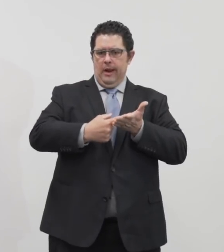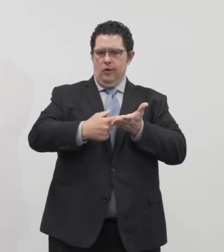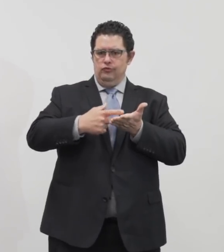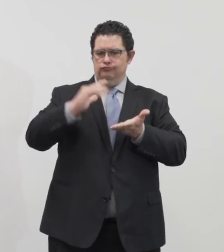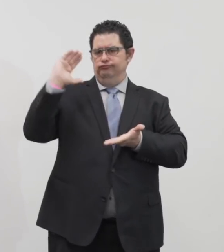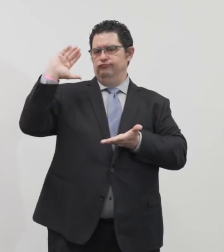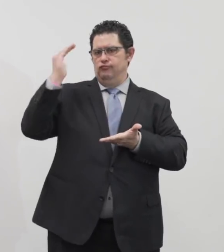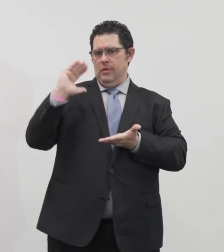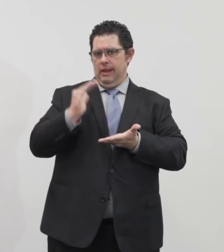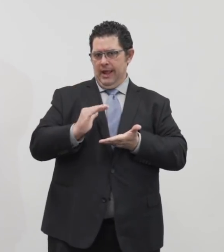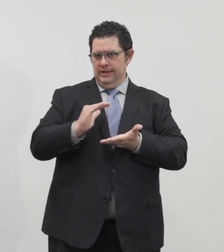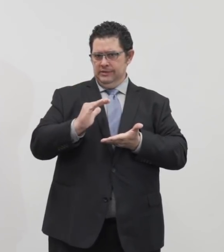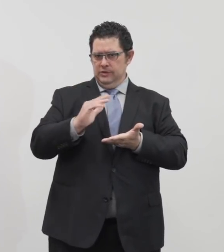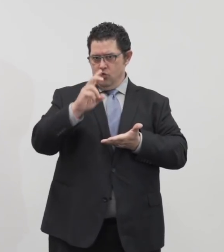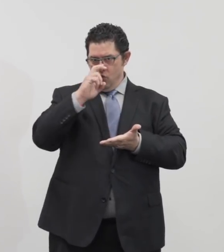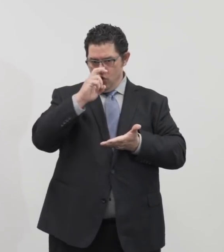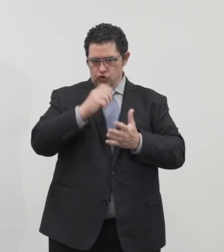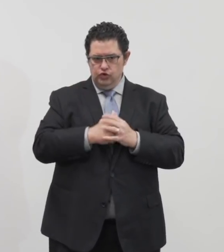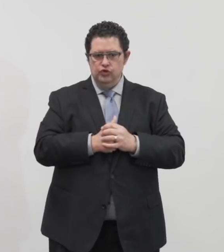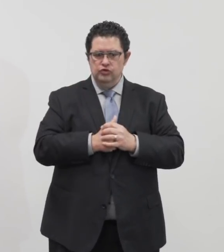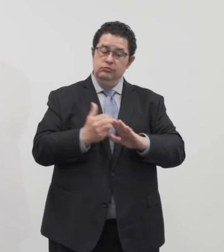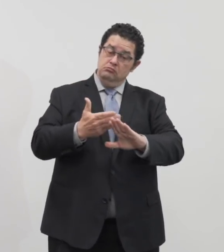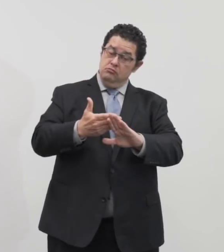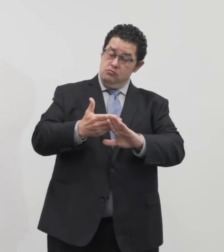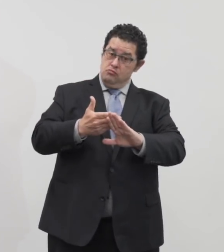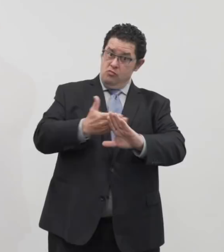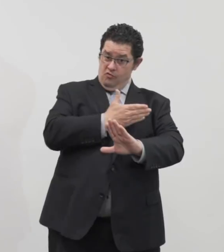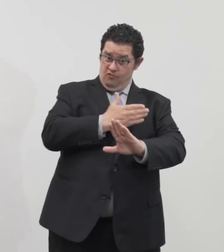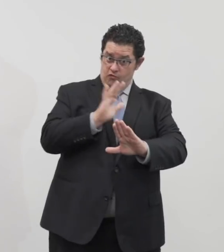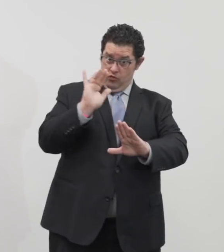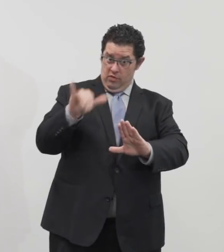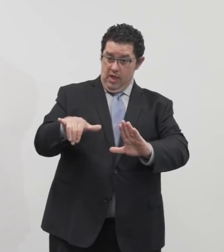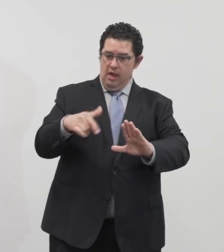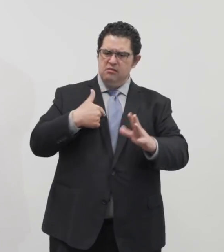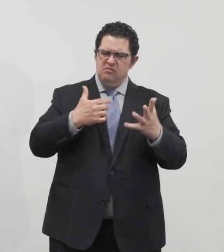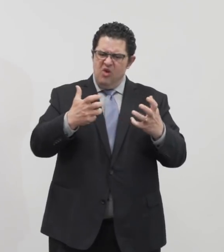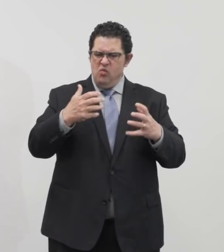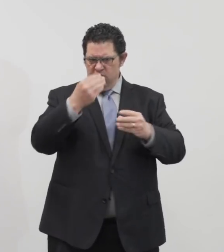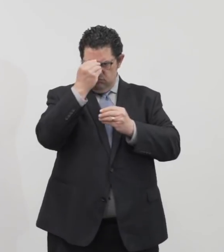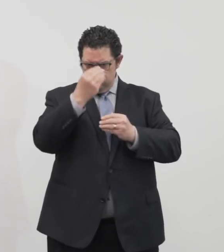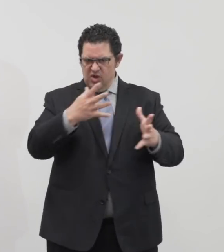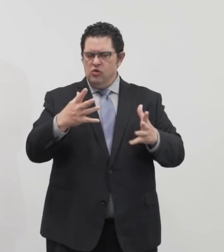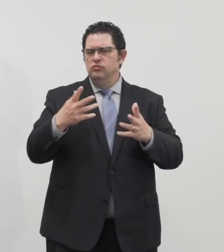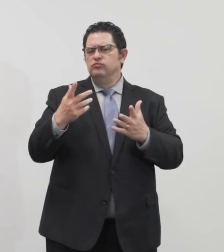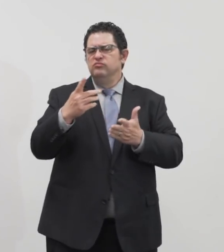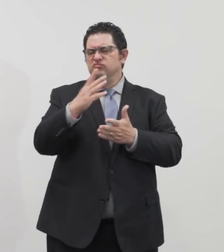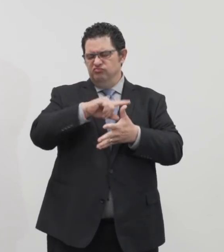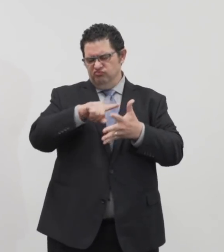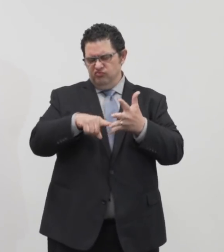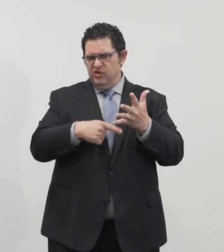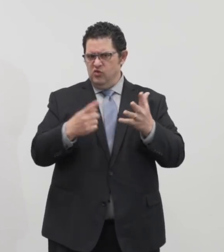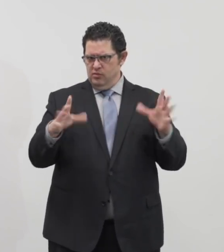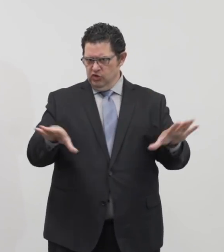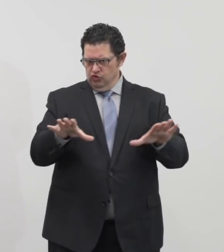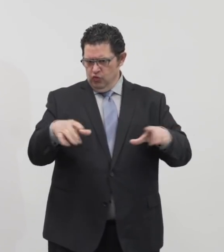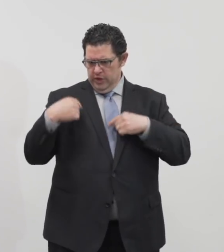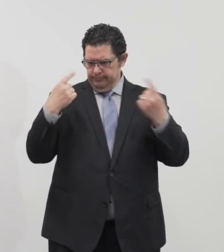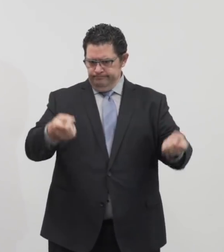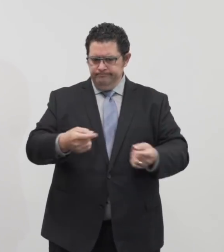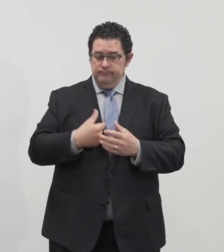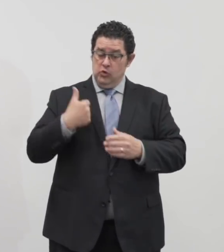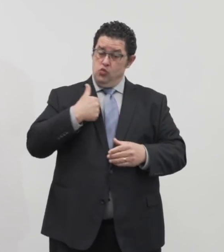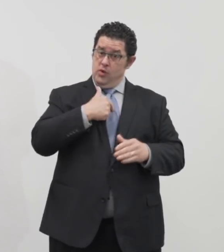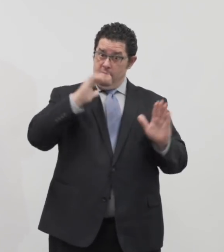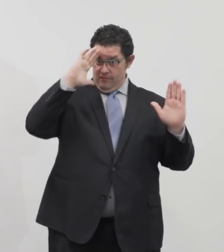do that I'd like to review some of the things that the St. Louis County Department of Public Health has been doing. We have been focusing all of our